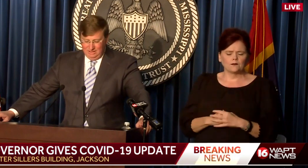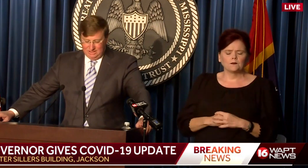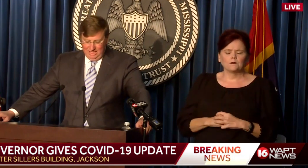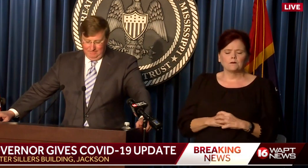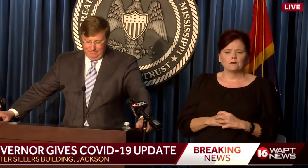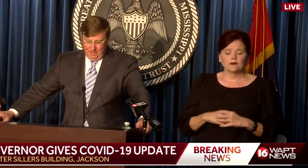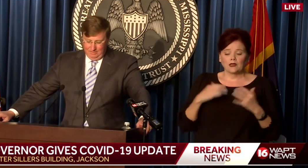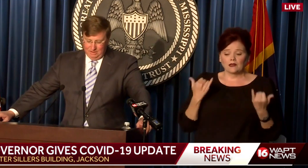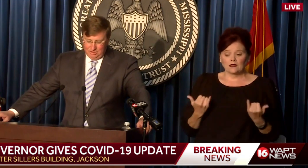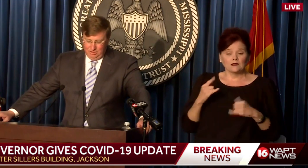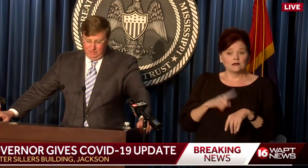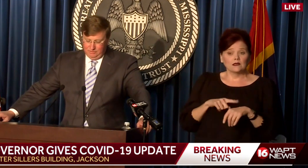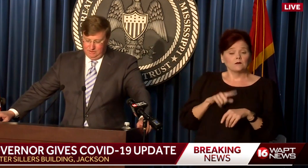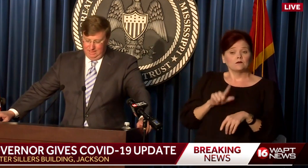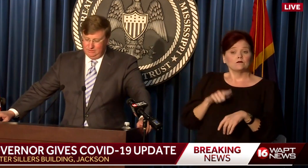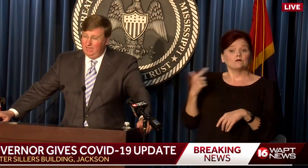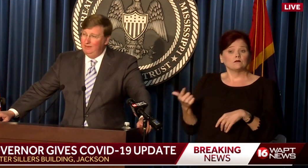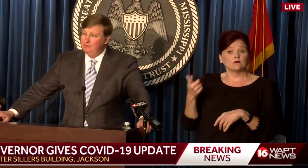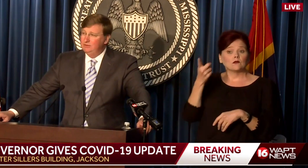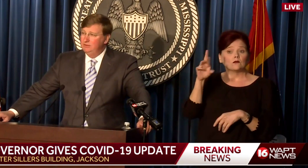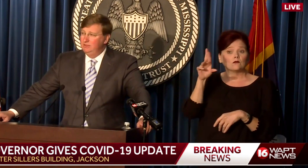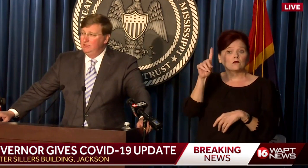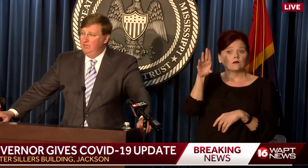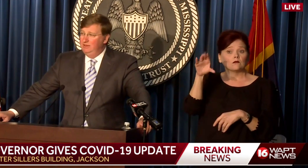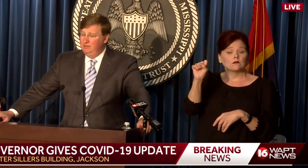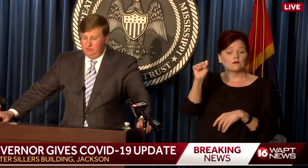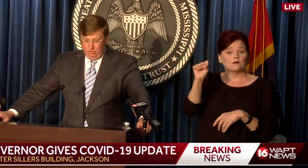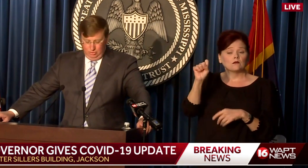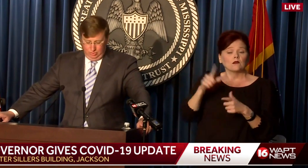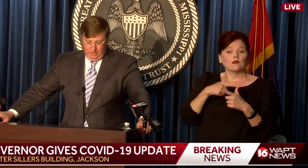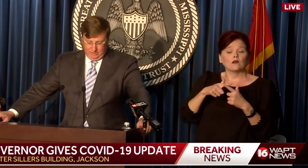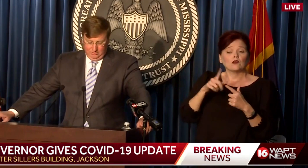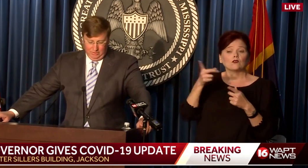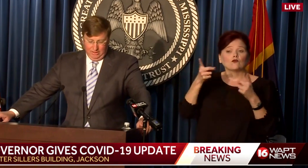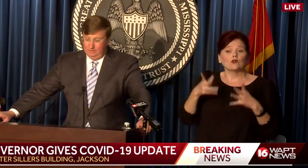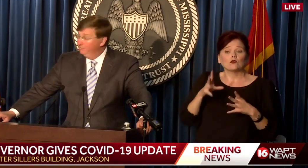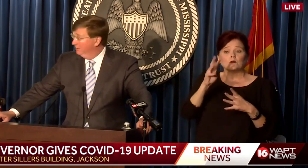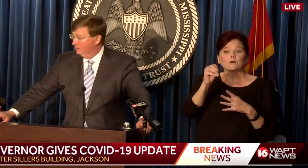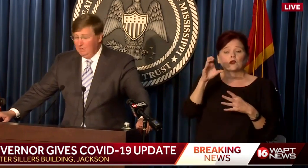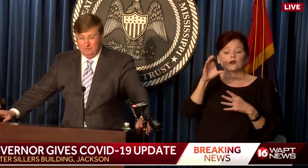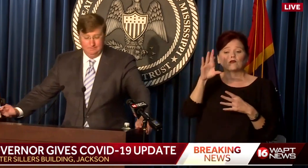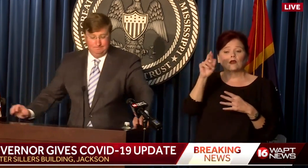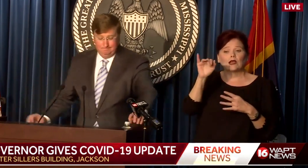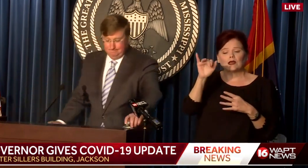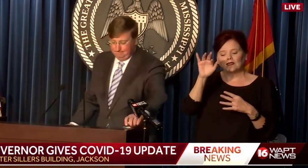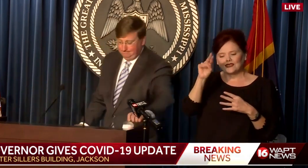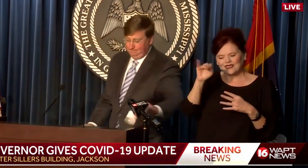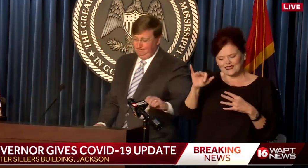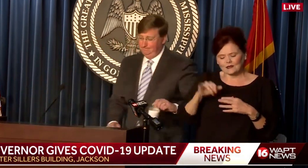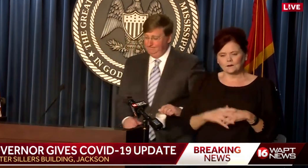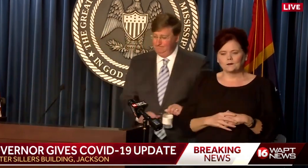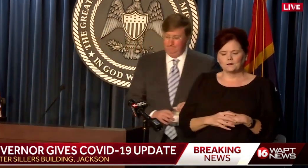At this time, I'm going to turn it over to Dr. Dobbs and then to Director McCraney. Dr. Dobbs?